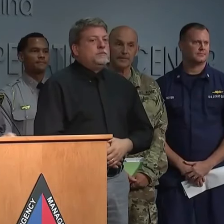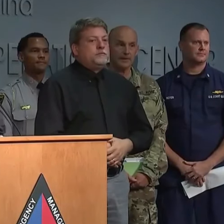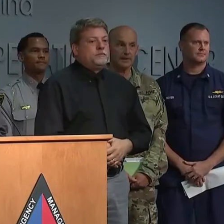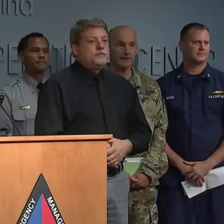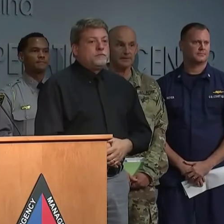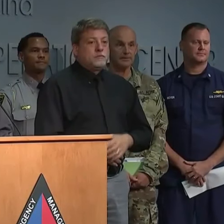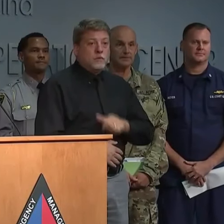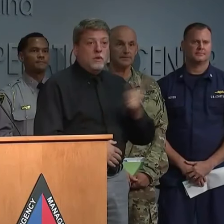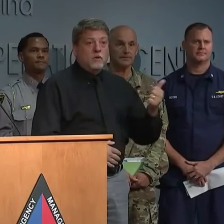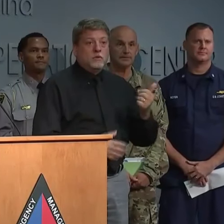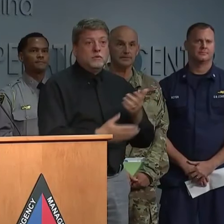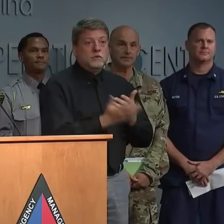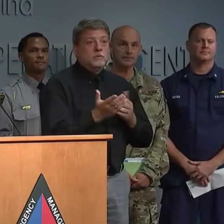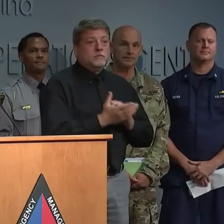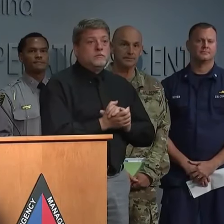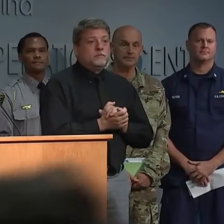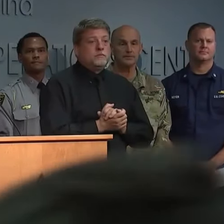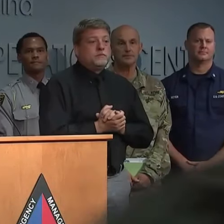Other questions?